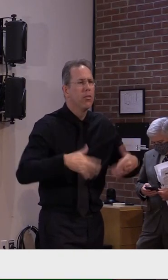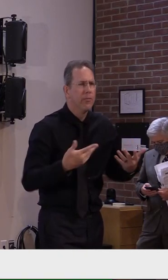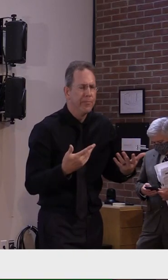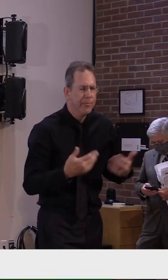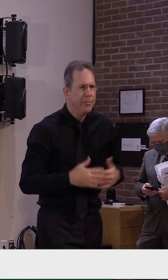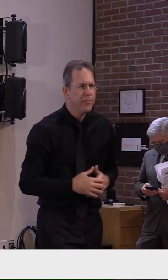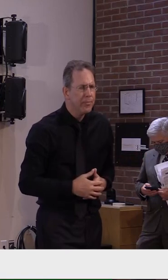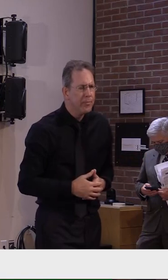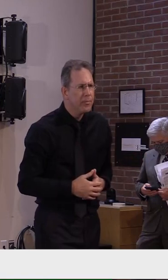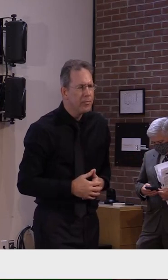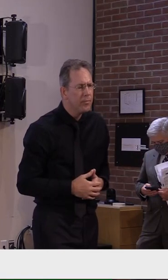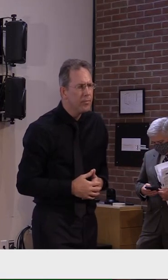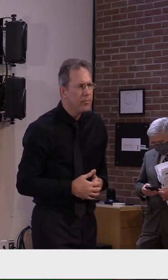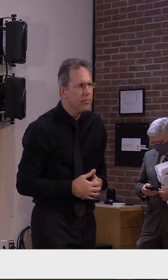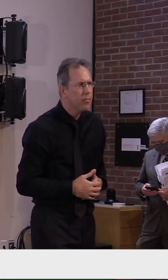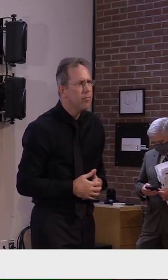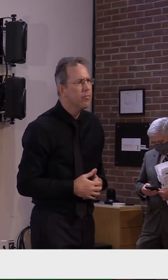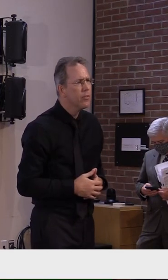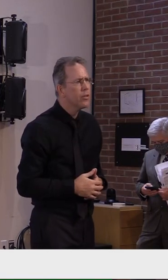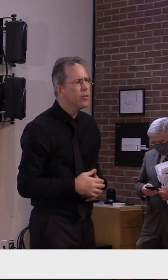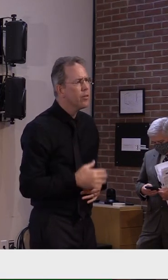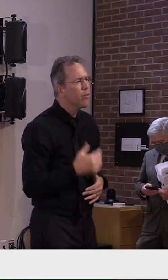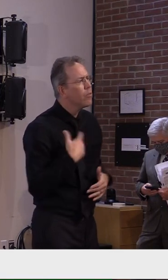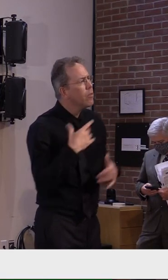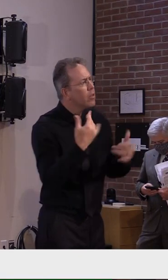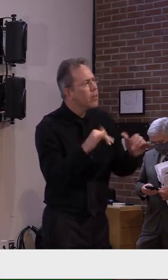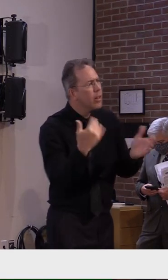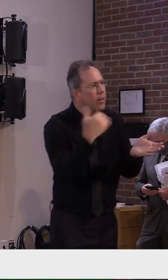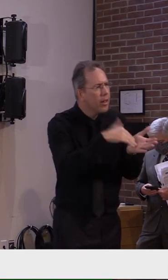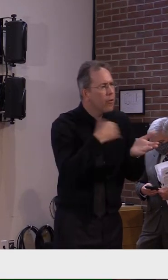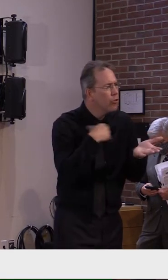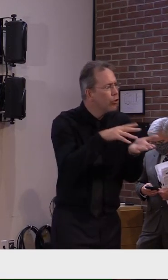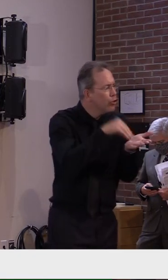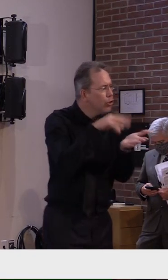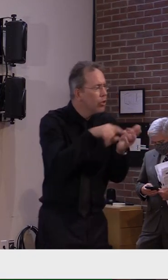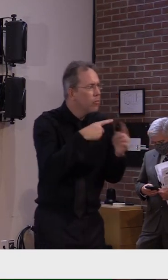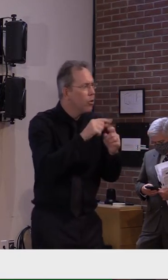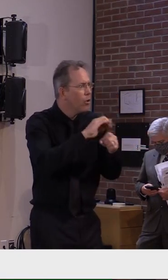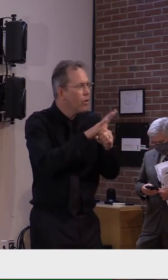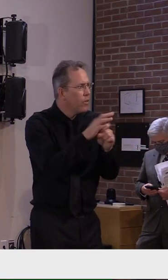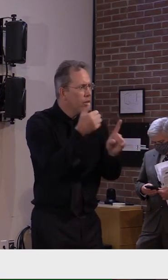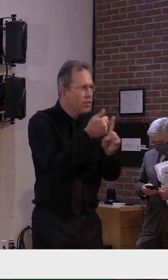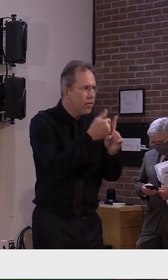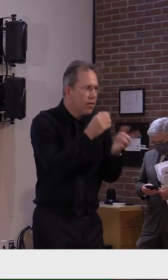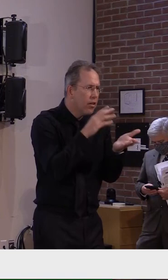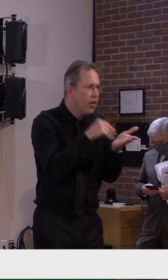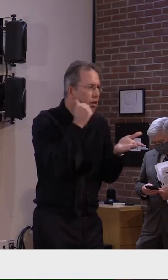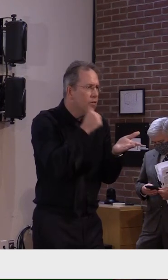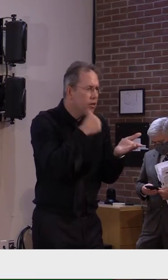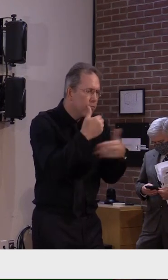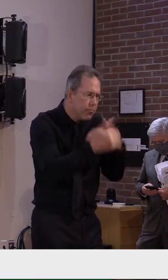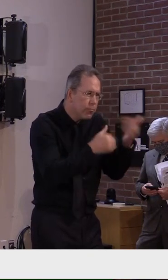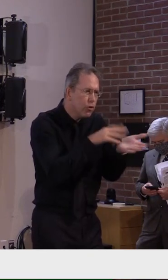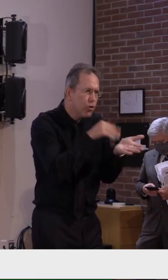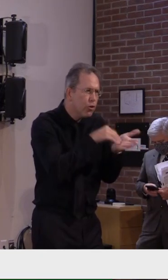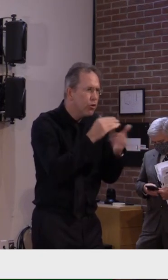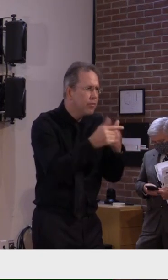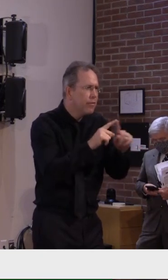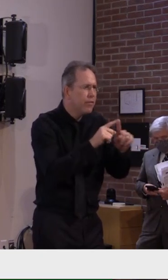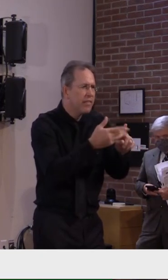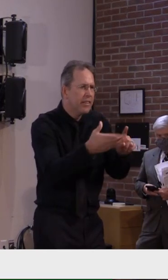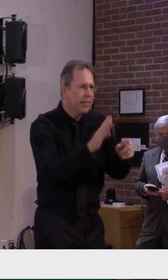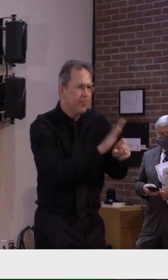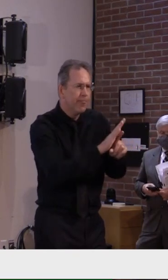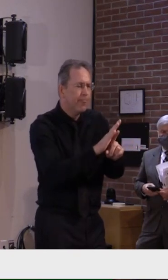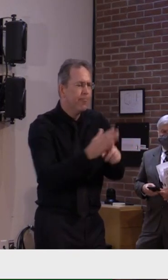but we are learning as we do every day more and more about how to manage the virus and the pandemic all